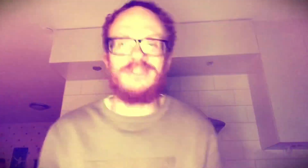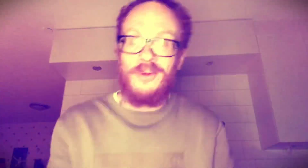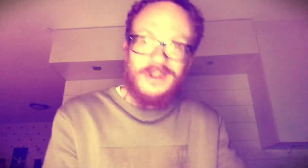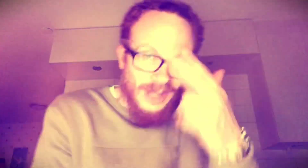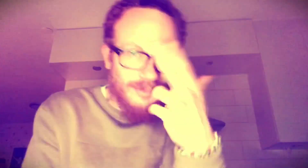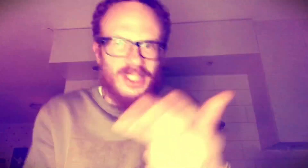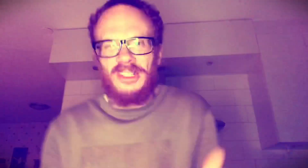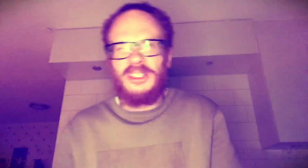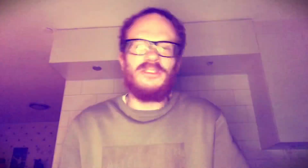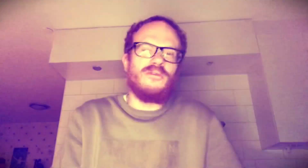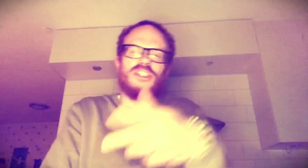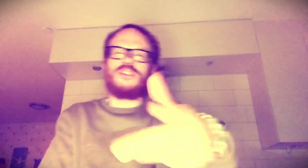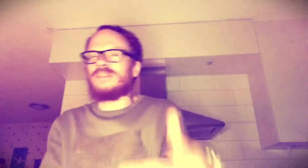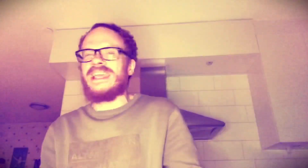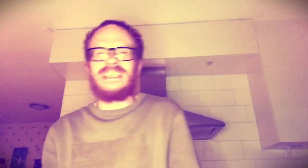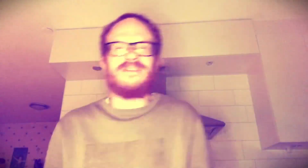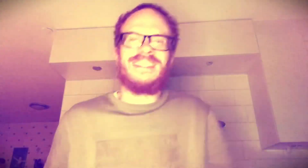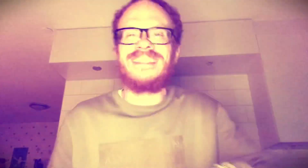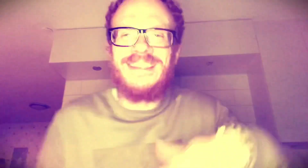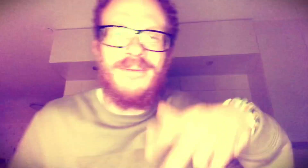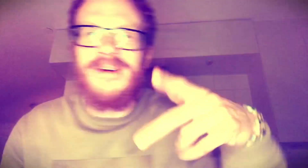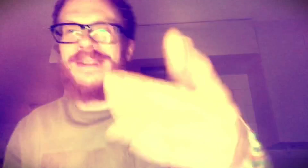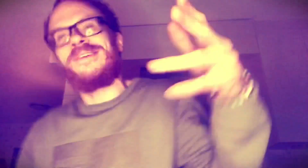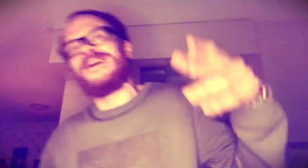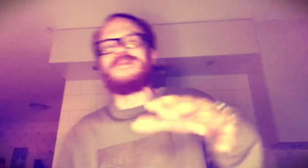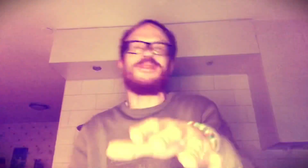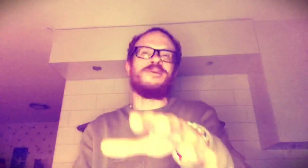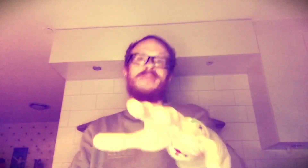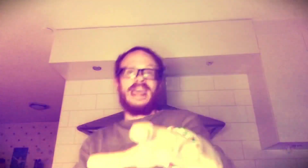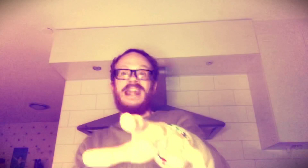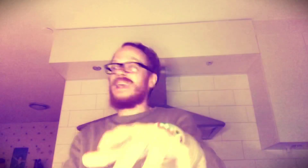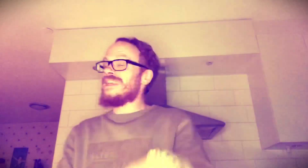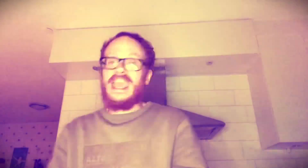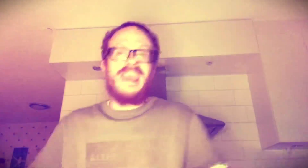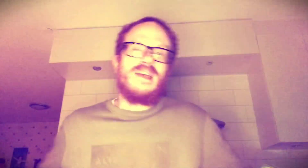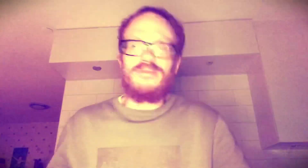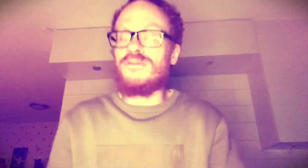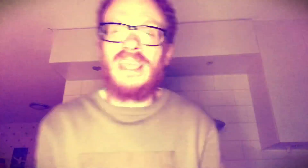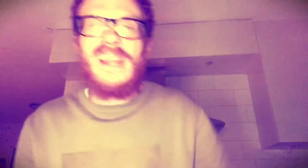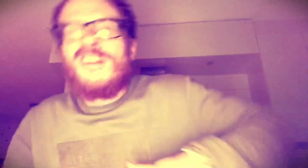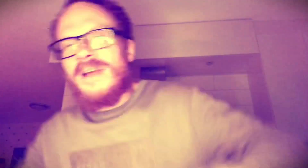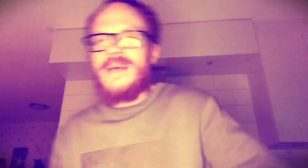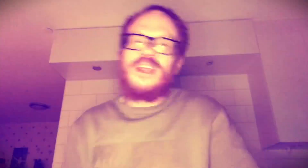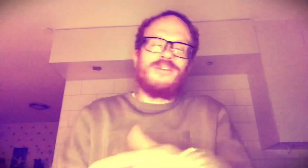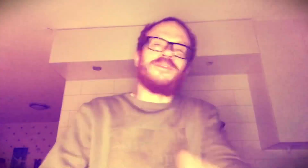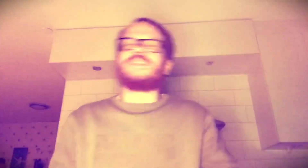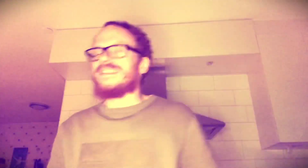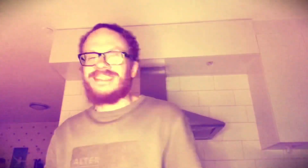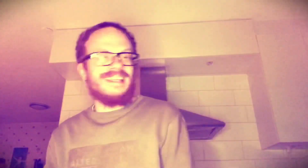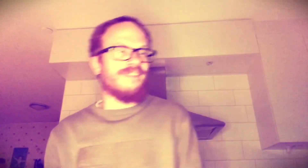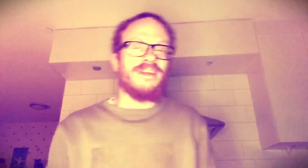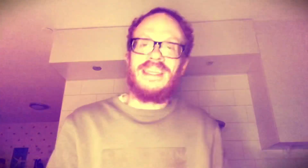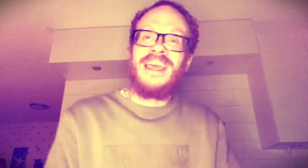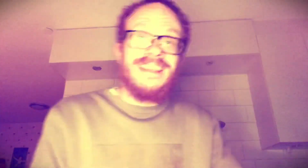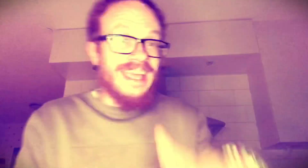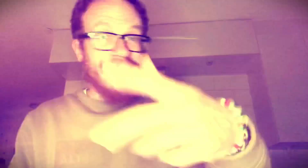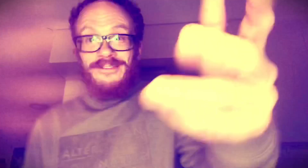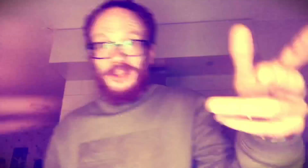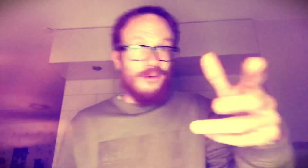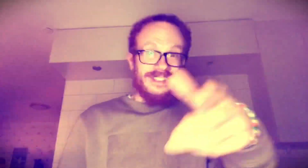doin', optical illusion You can't even see him when I'm comin' through, man Yeah, brews in, raps, rough as necessary Yeah, flow is